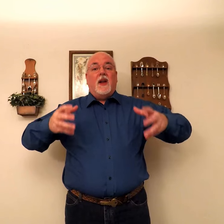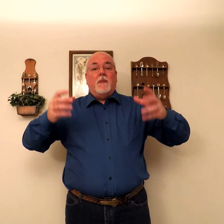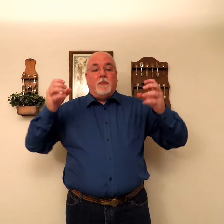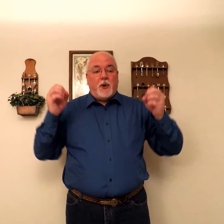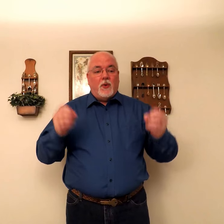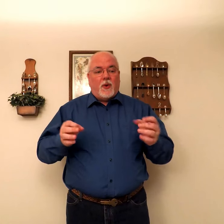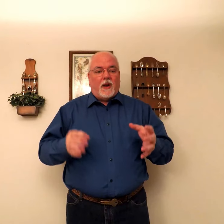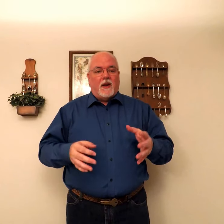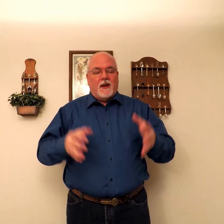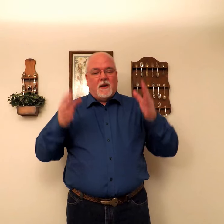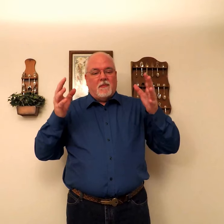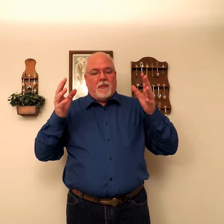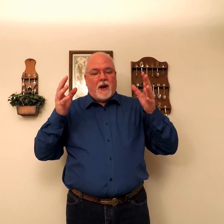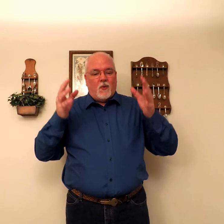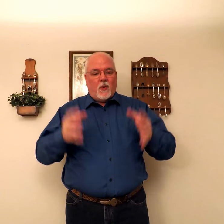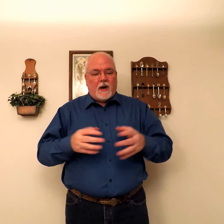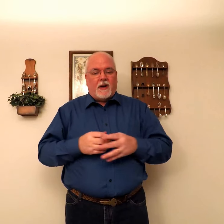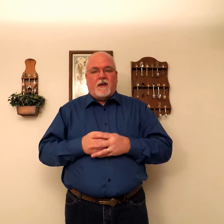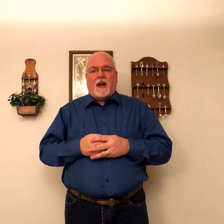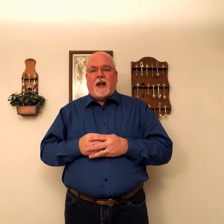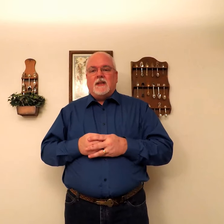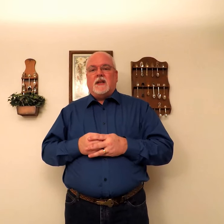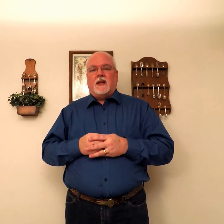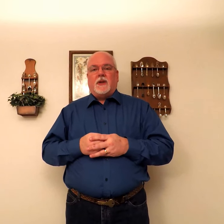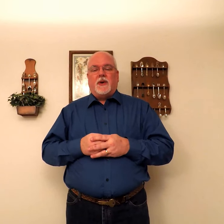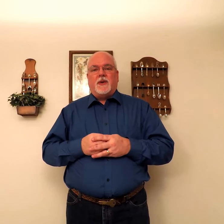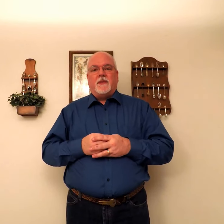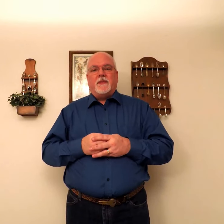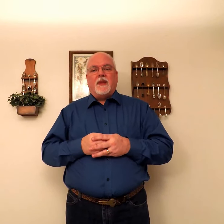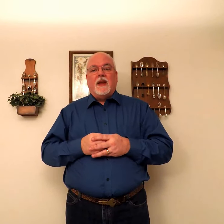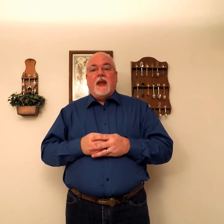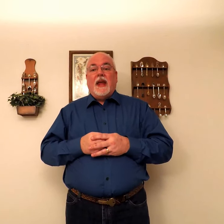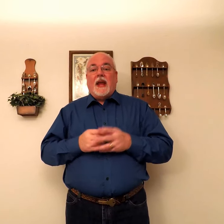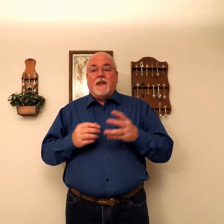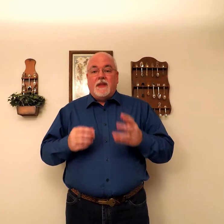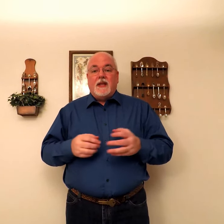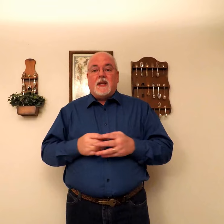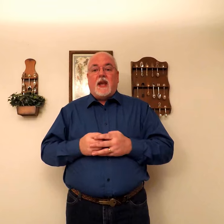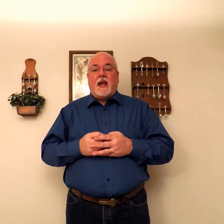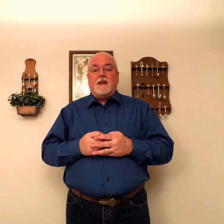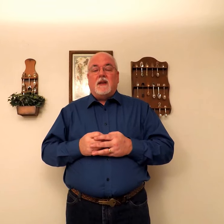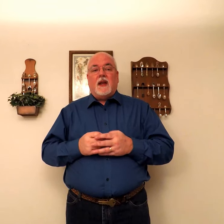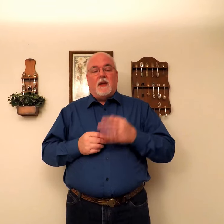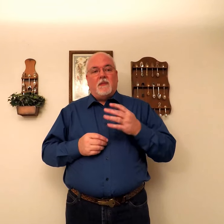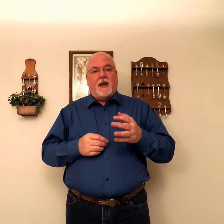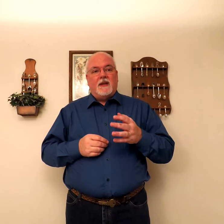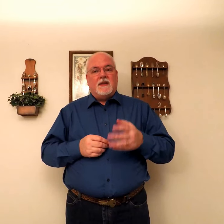purely by where it lands in literature. In this case, it means